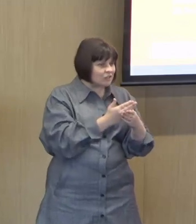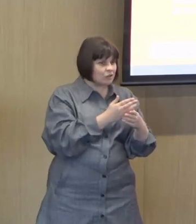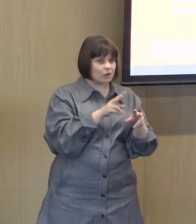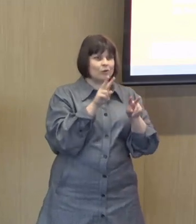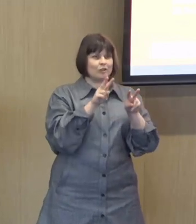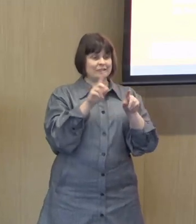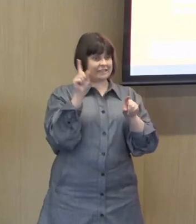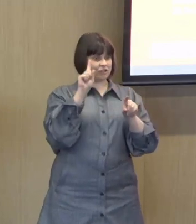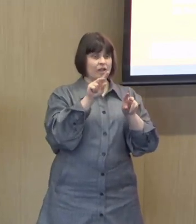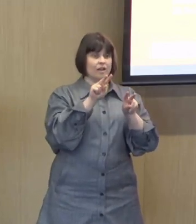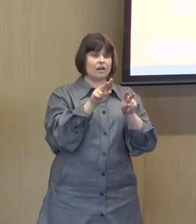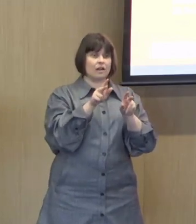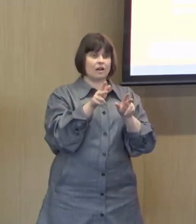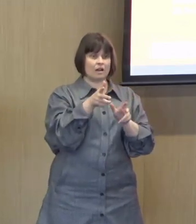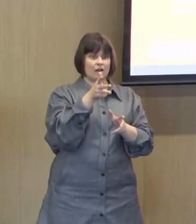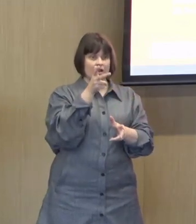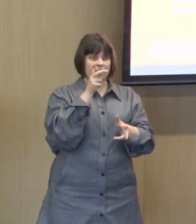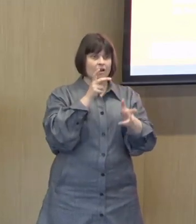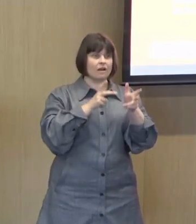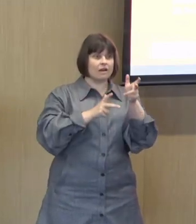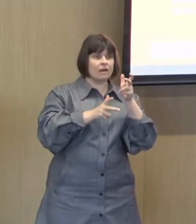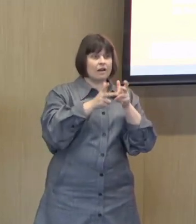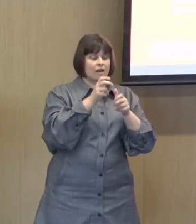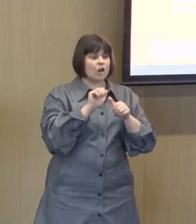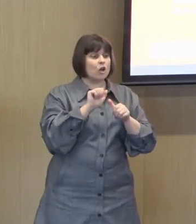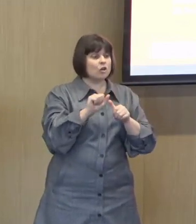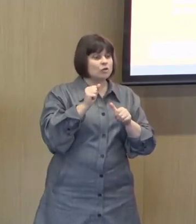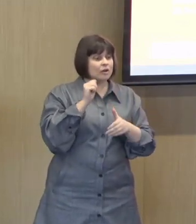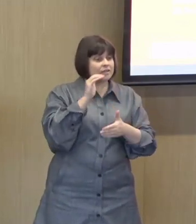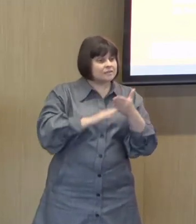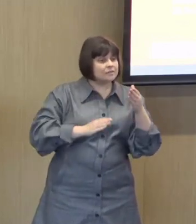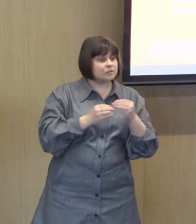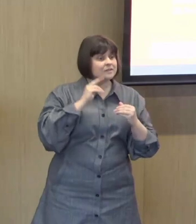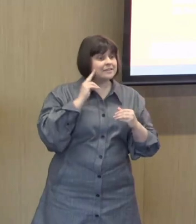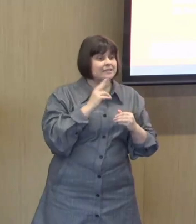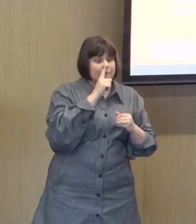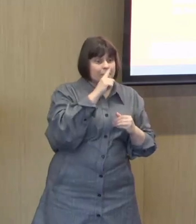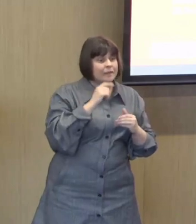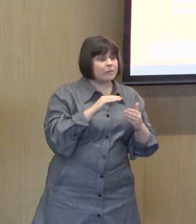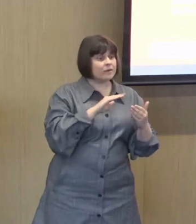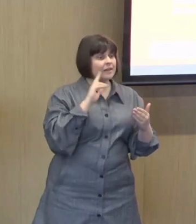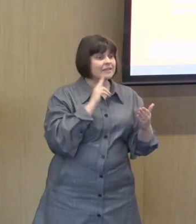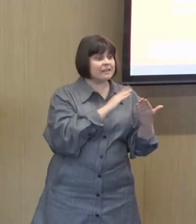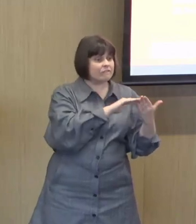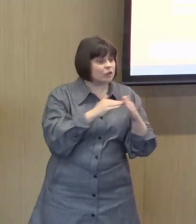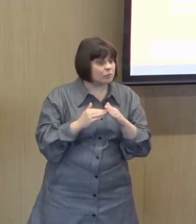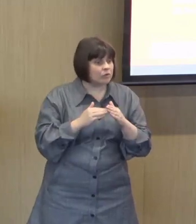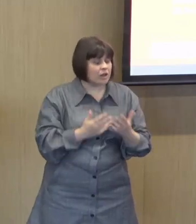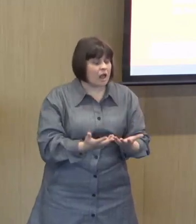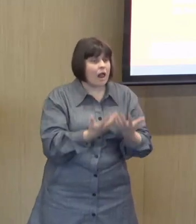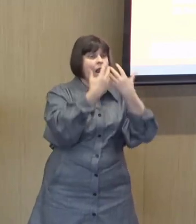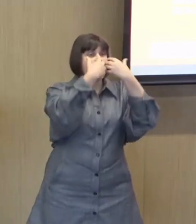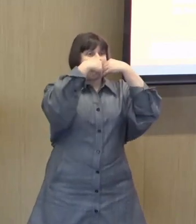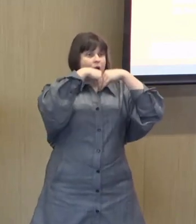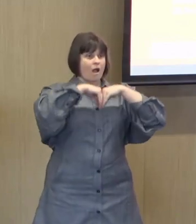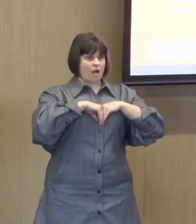that you've had from Deaf people in the Deaf community over time, and you will continue to have, how you can make that also reciprocal